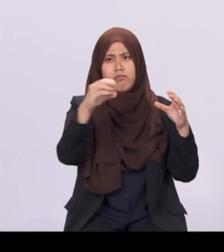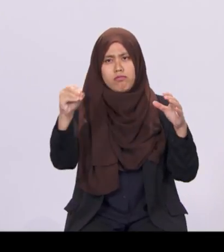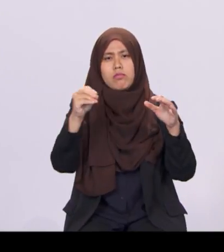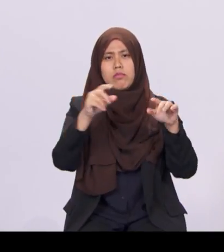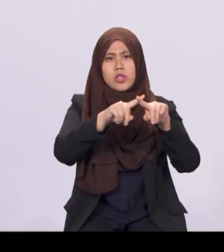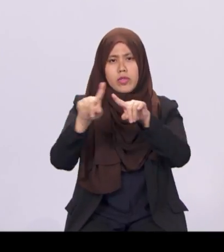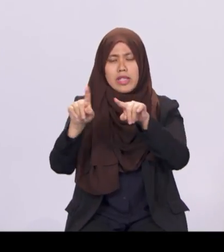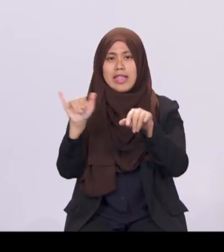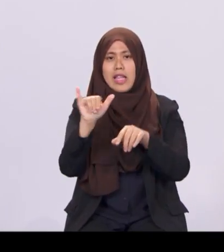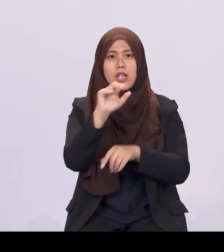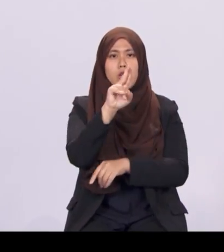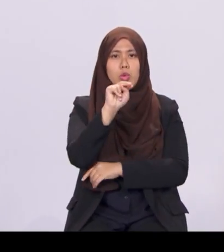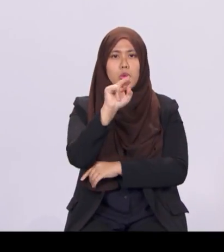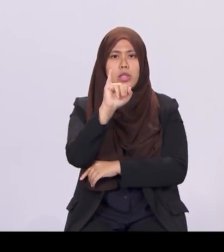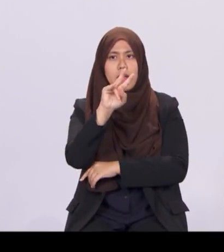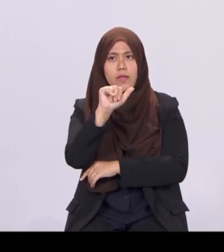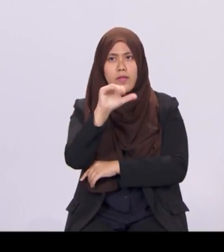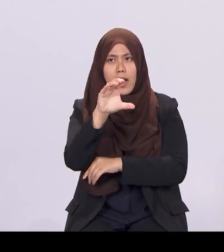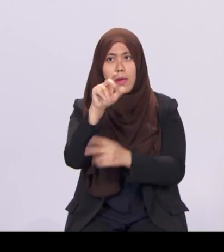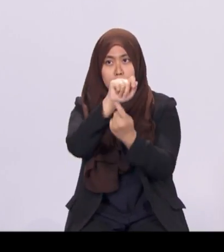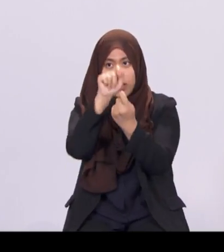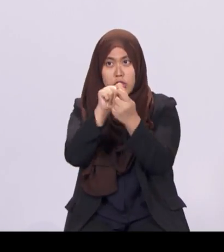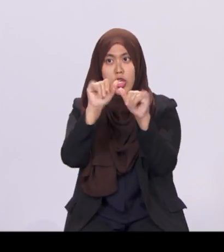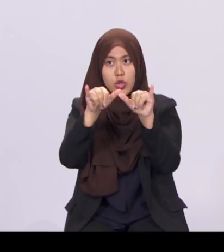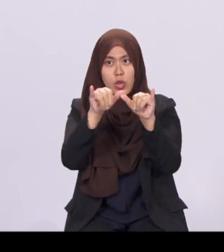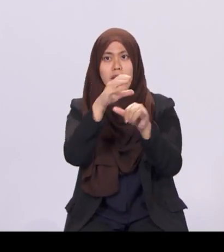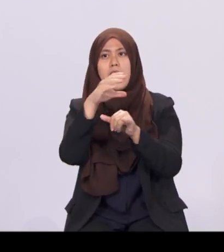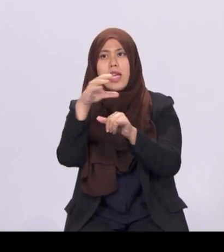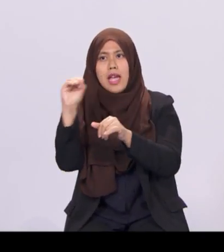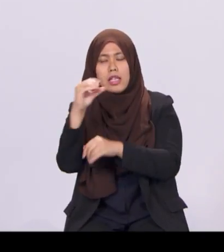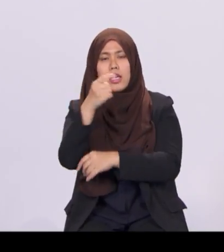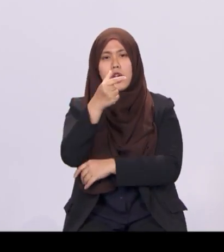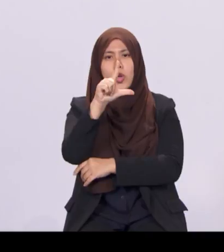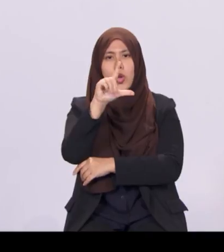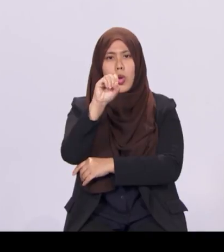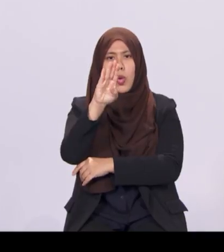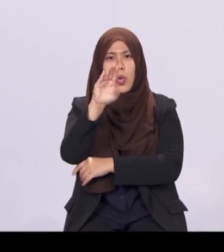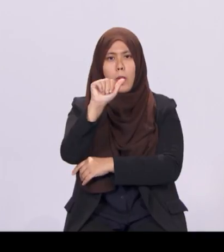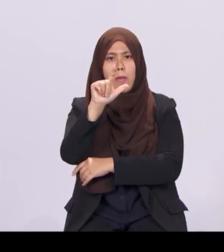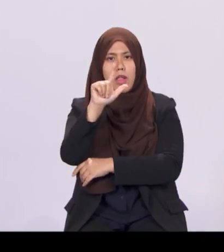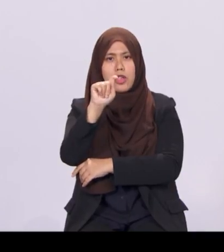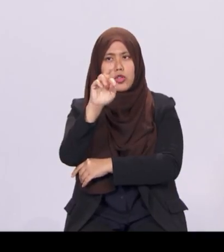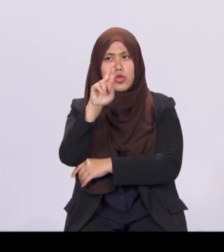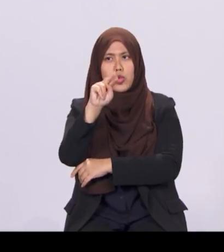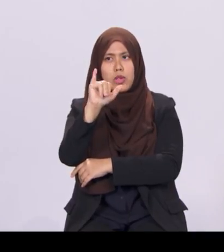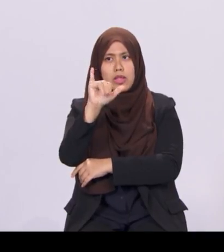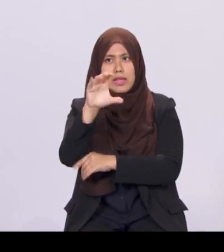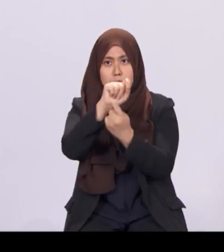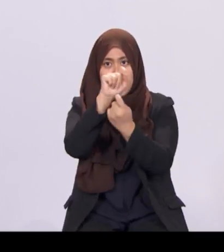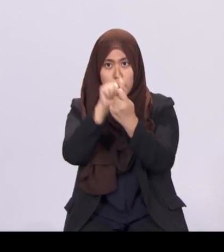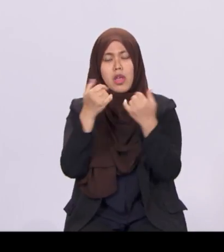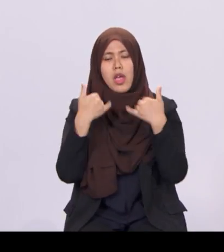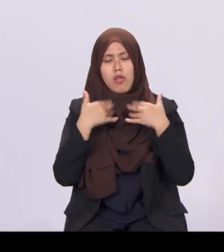Globatronic Precision, have undertaken projects to make better use of digital technologies in their manufacturing